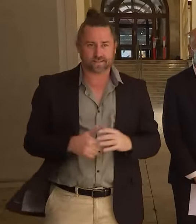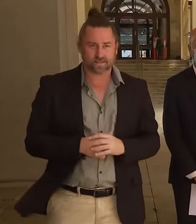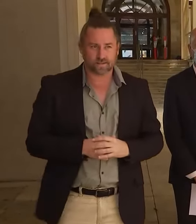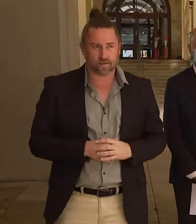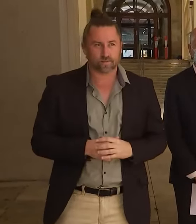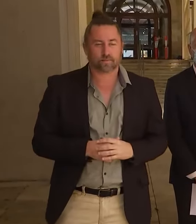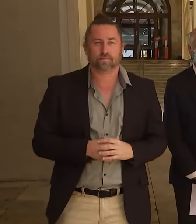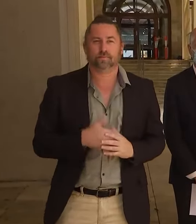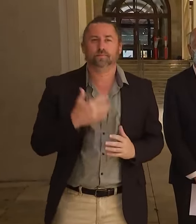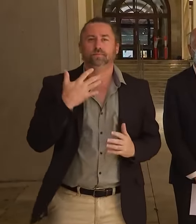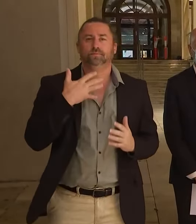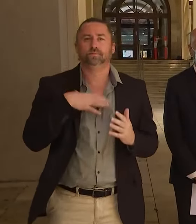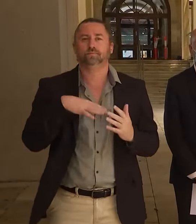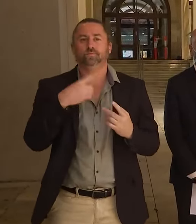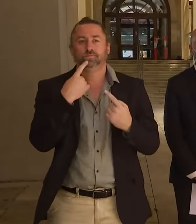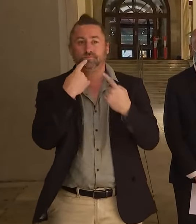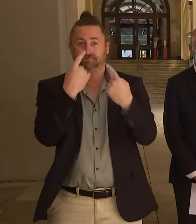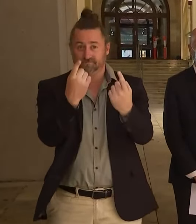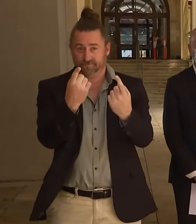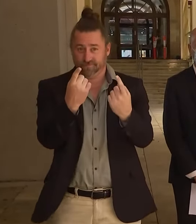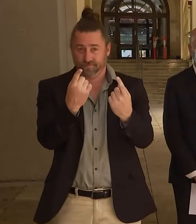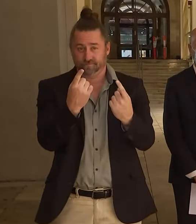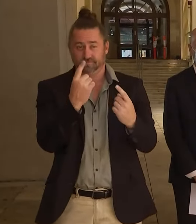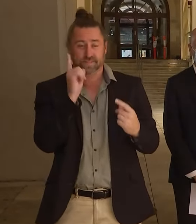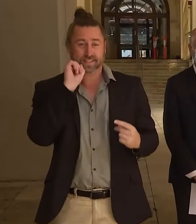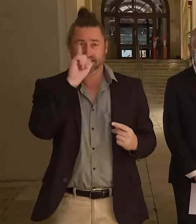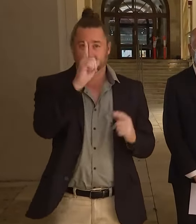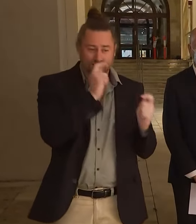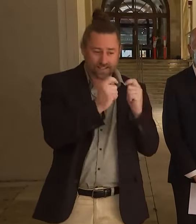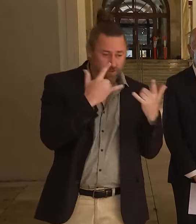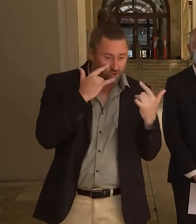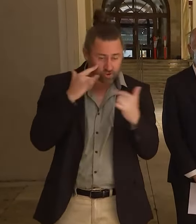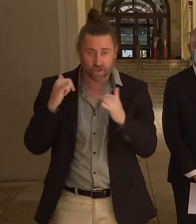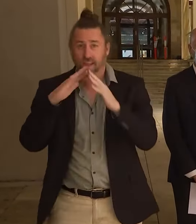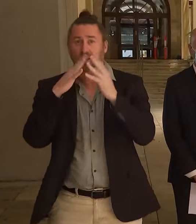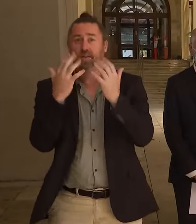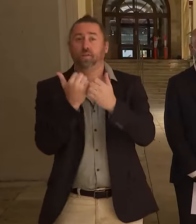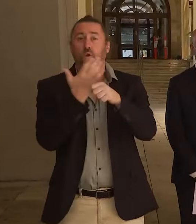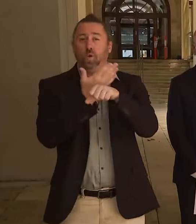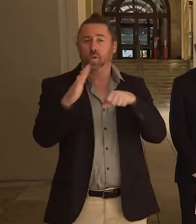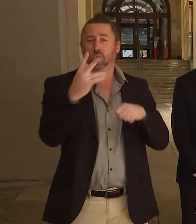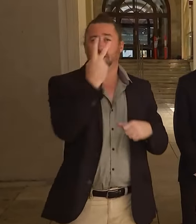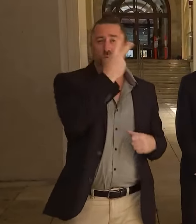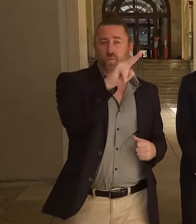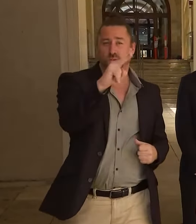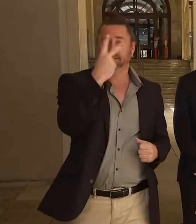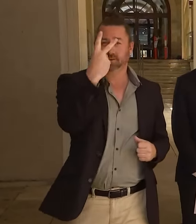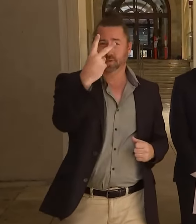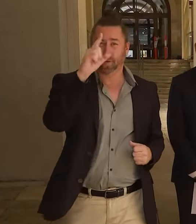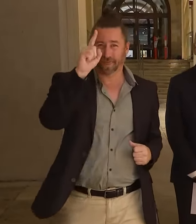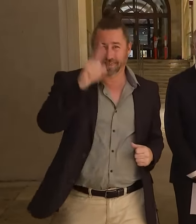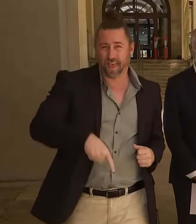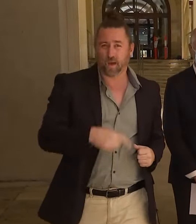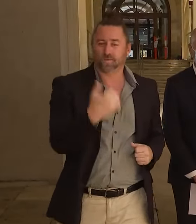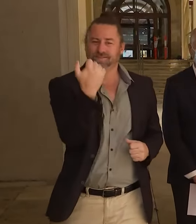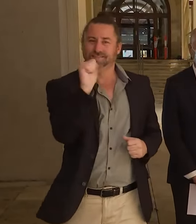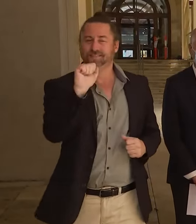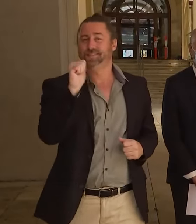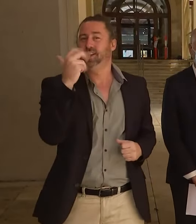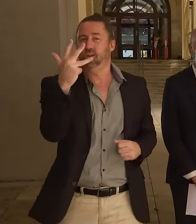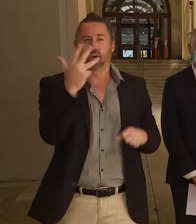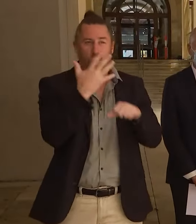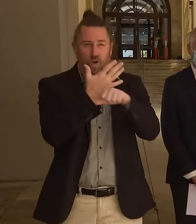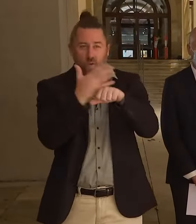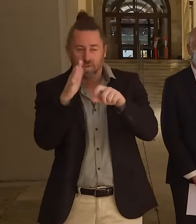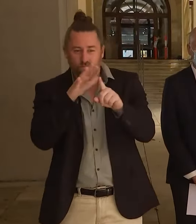I can report that over the last 24 hours we've had 22,069 new cases recorded,